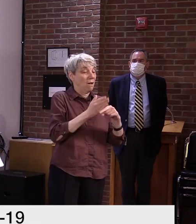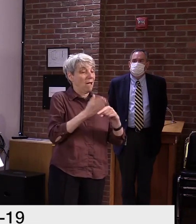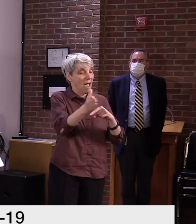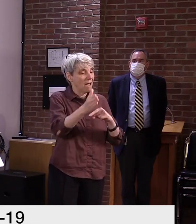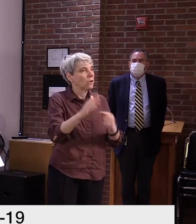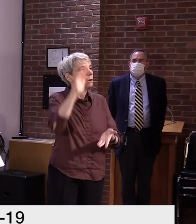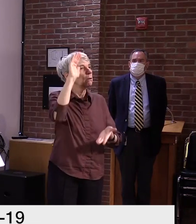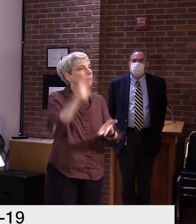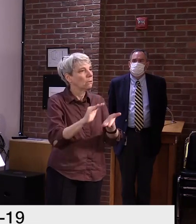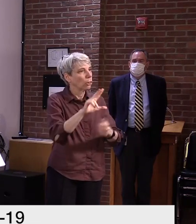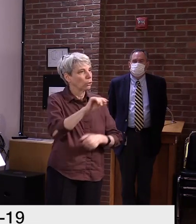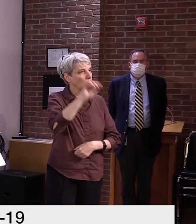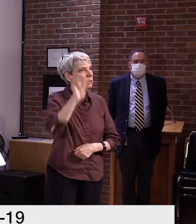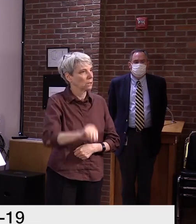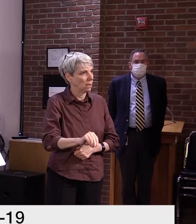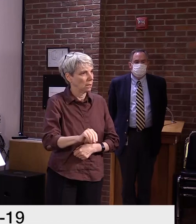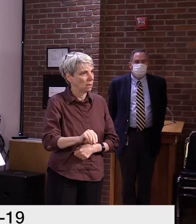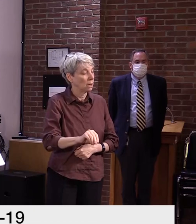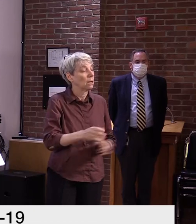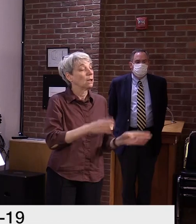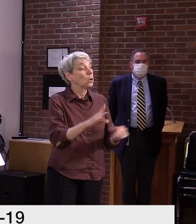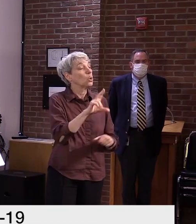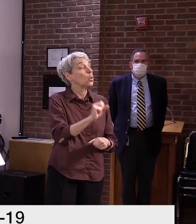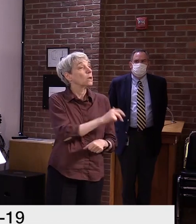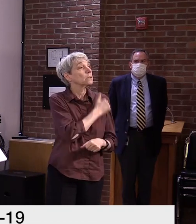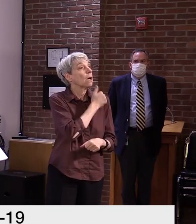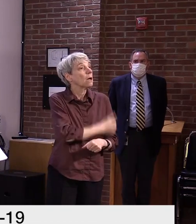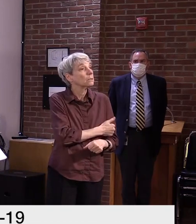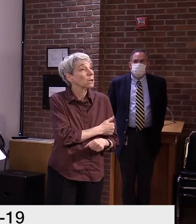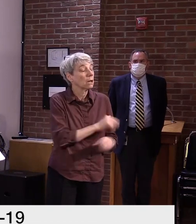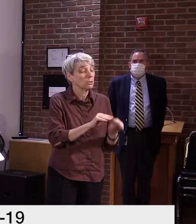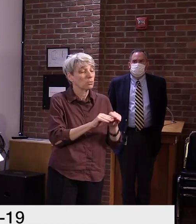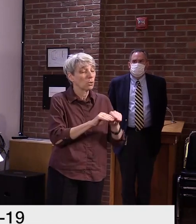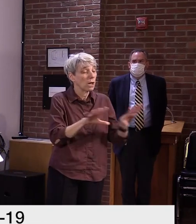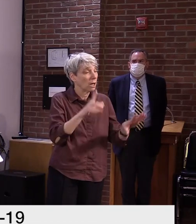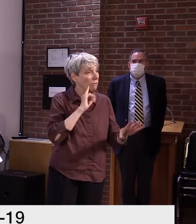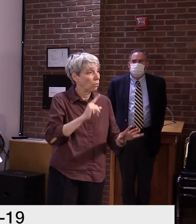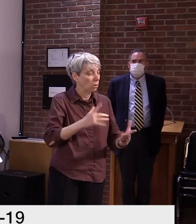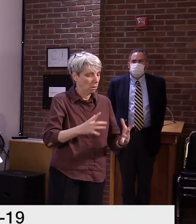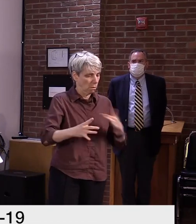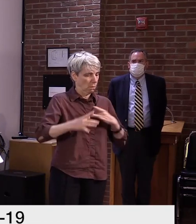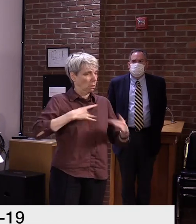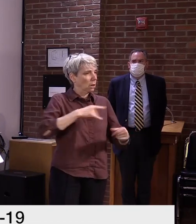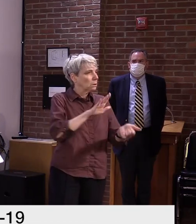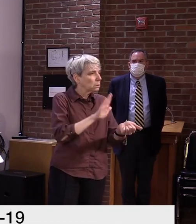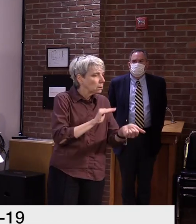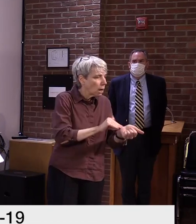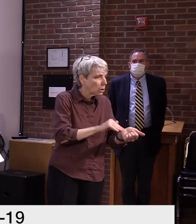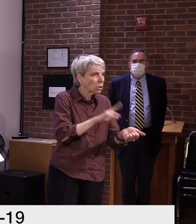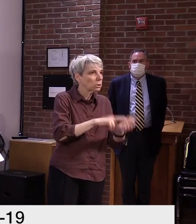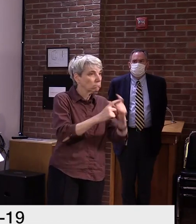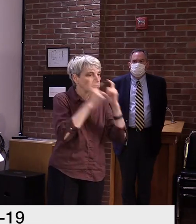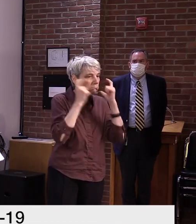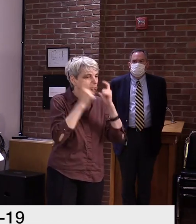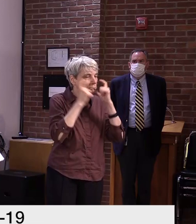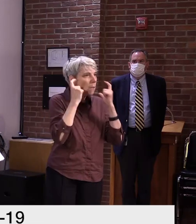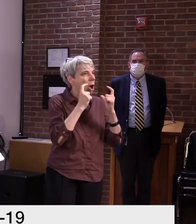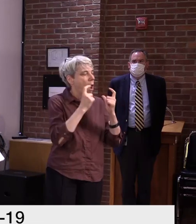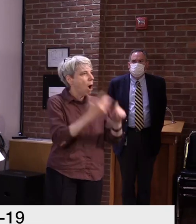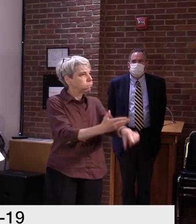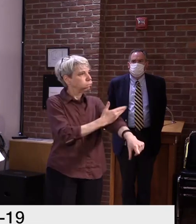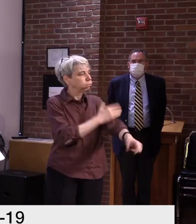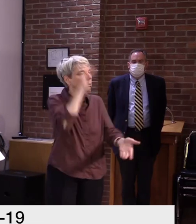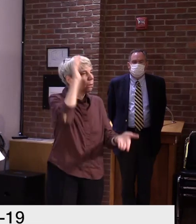Massachusetts hospitals, universal masking of patients reduced infection rates in healthcare workers. And most recently, in Missouri,